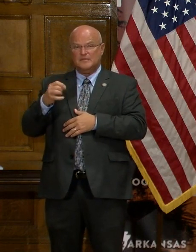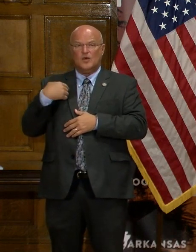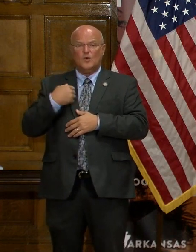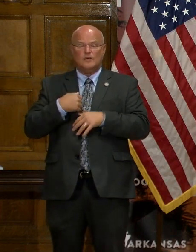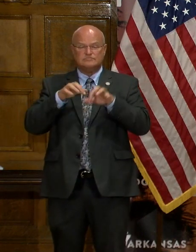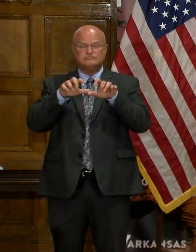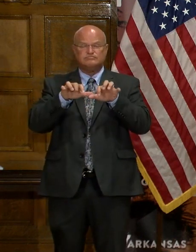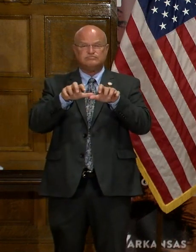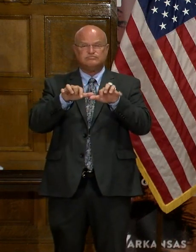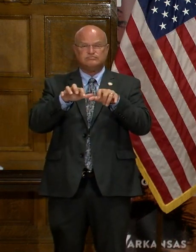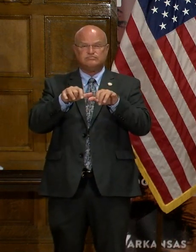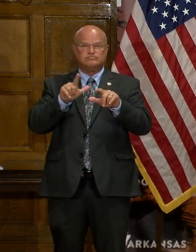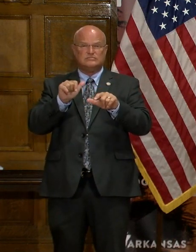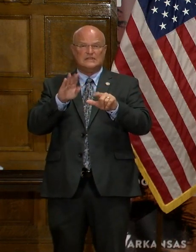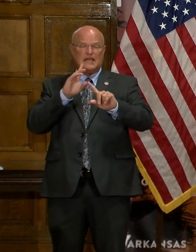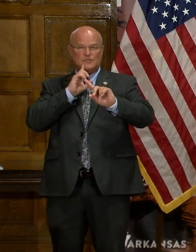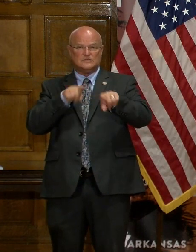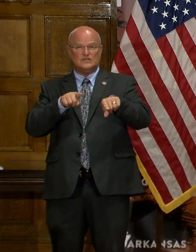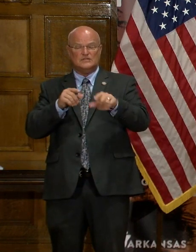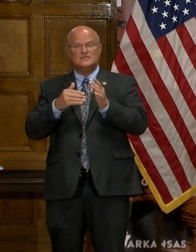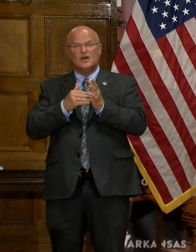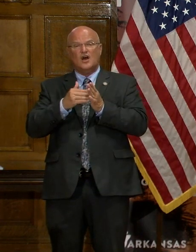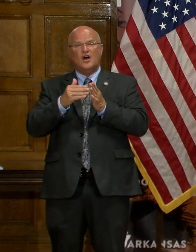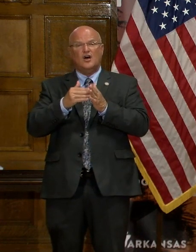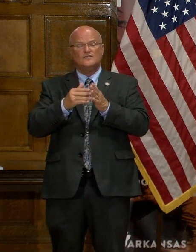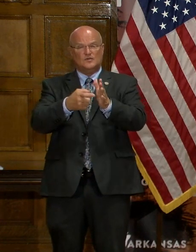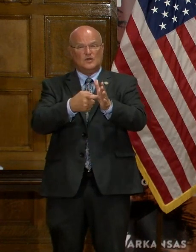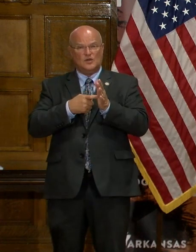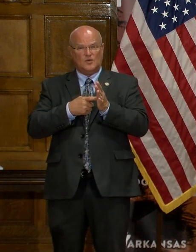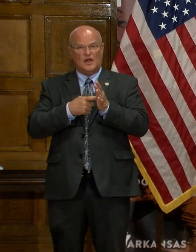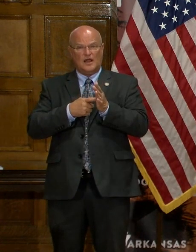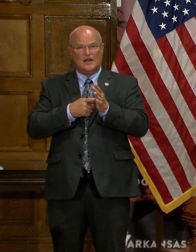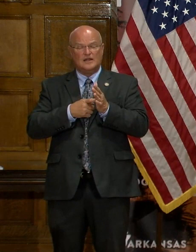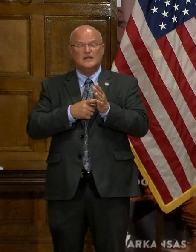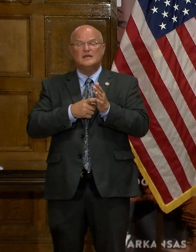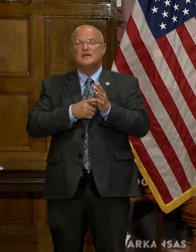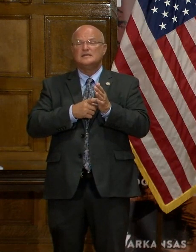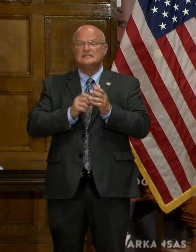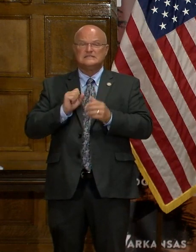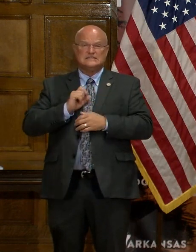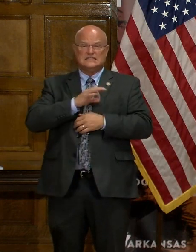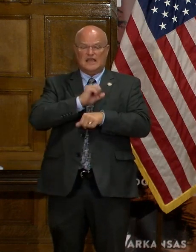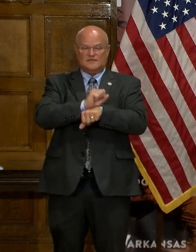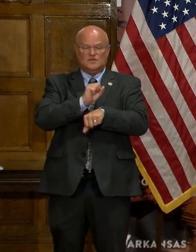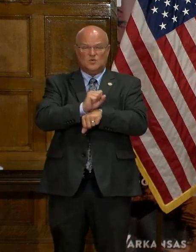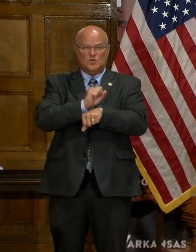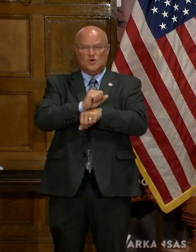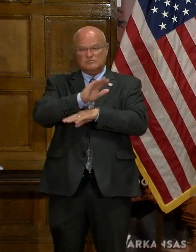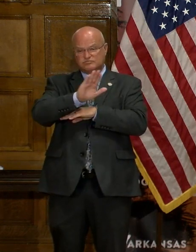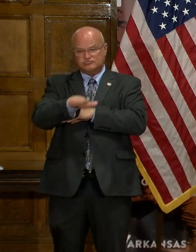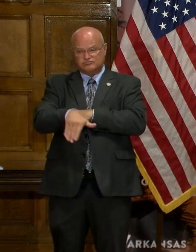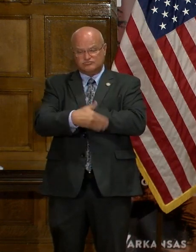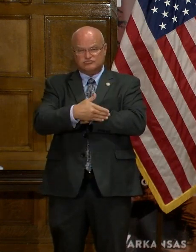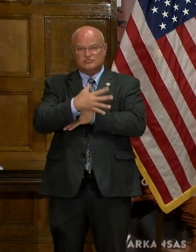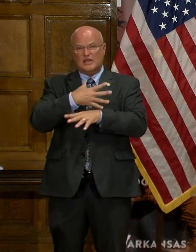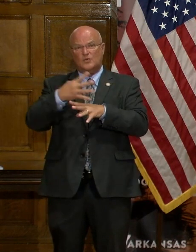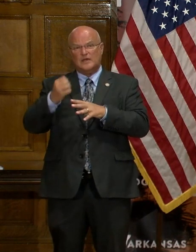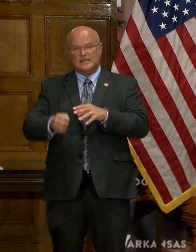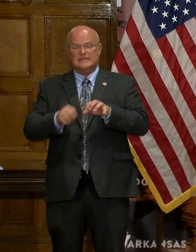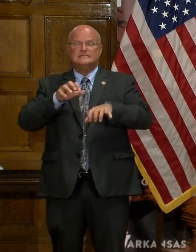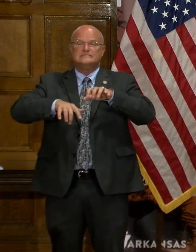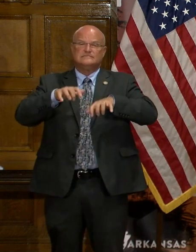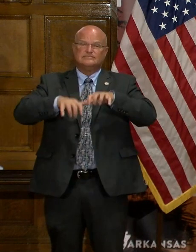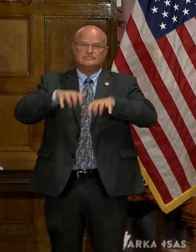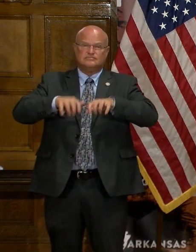processing lab results, which have often required our medical staff to work most evenings and weekends to